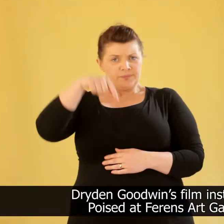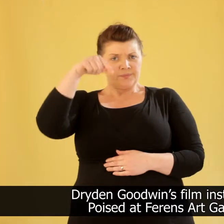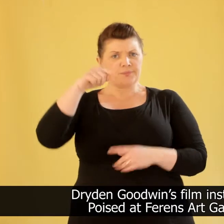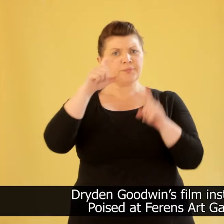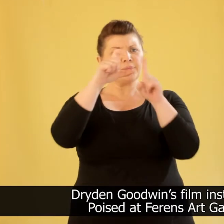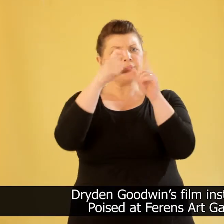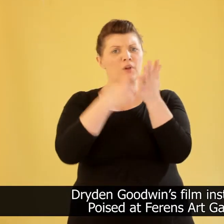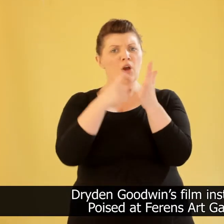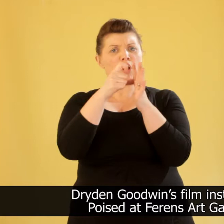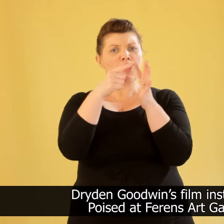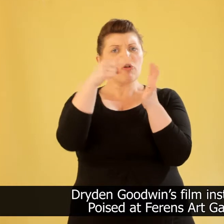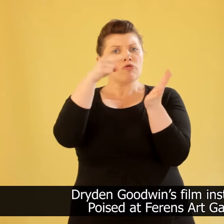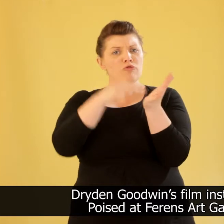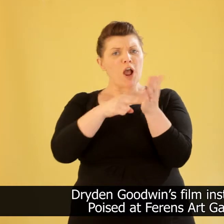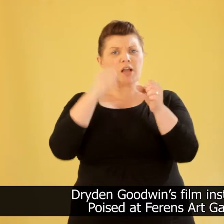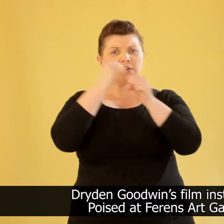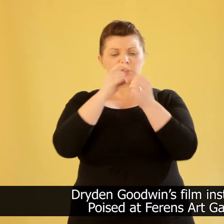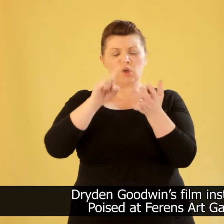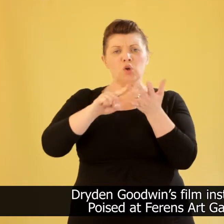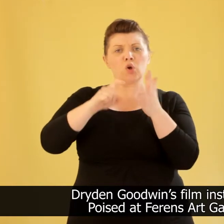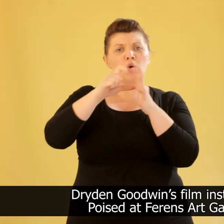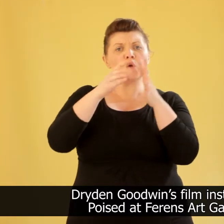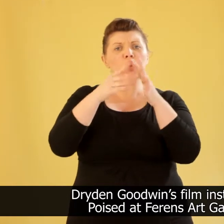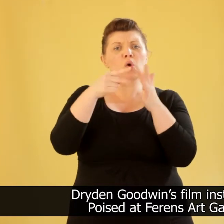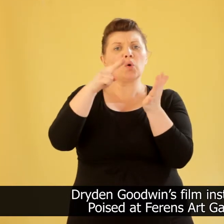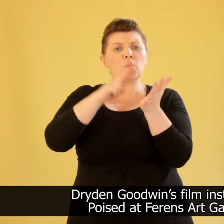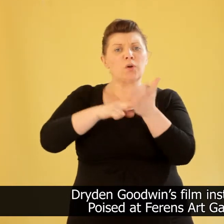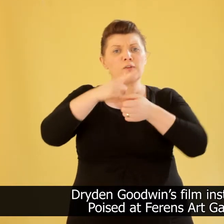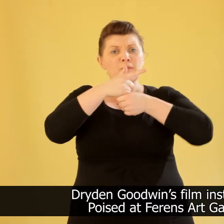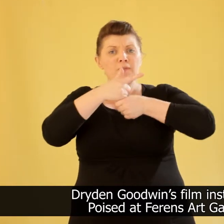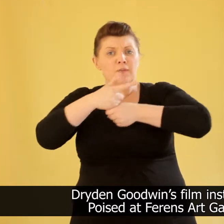Dryden Goodwin's film installation, Poised, at Ferren's Art Gallery,